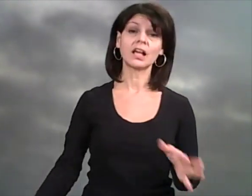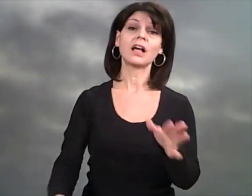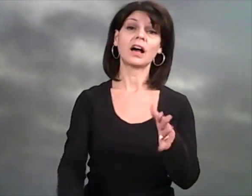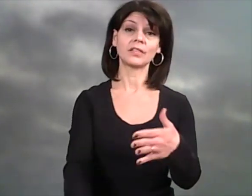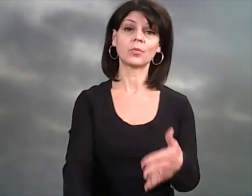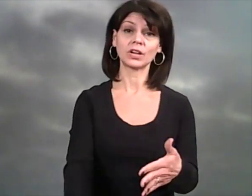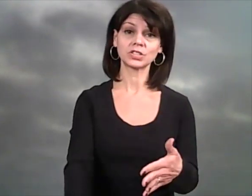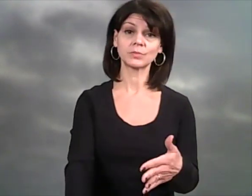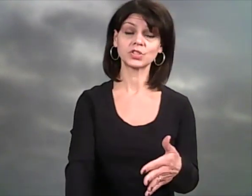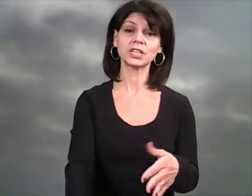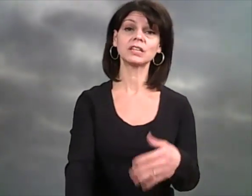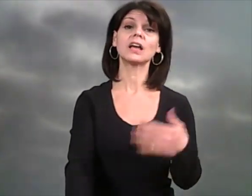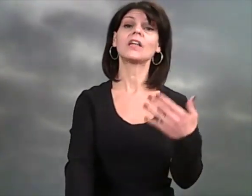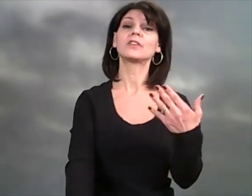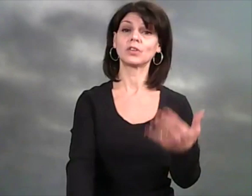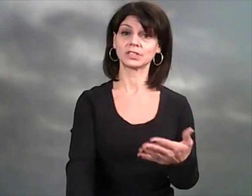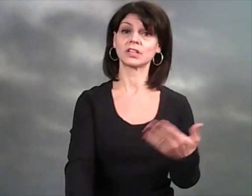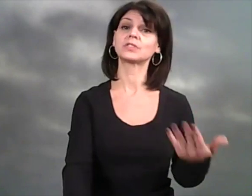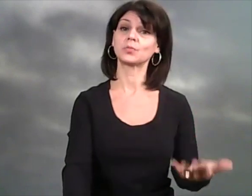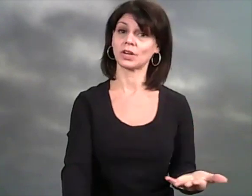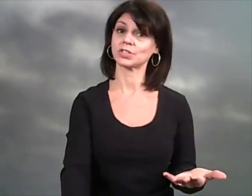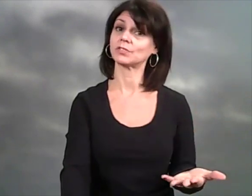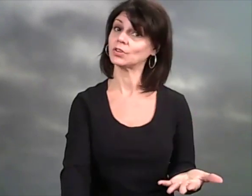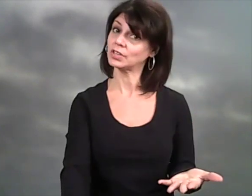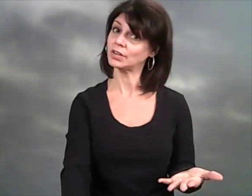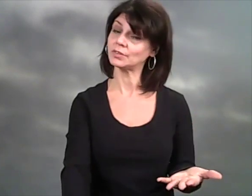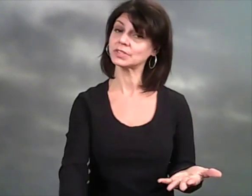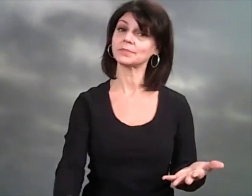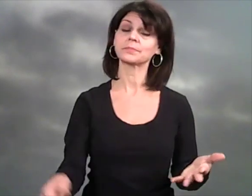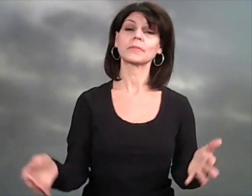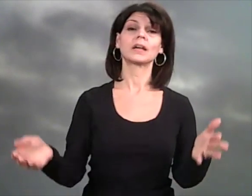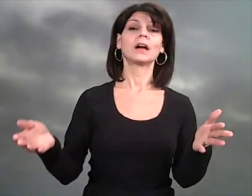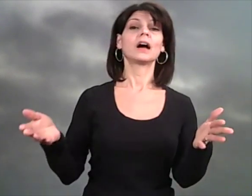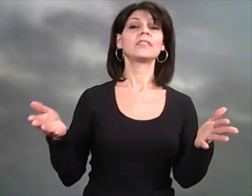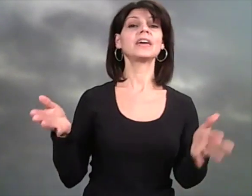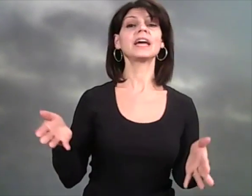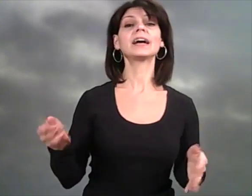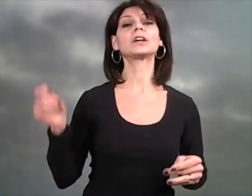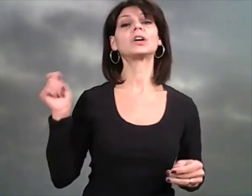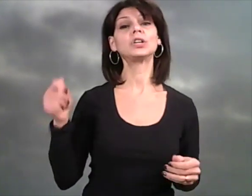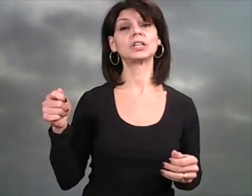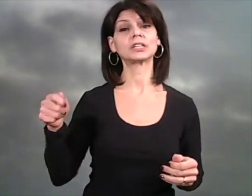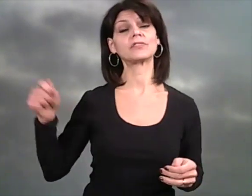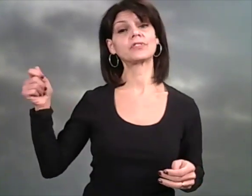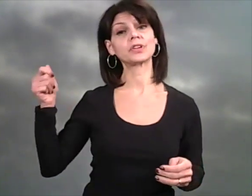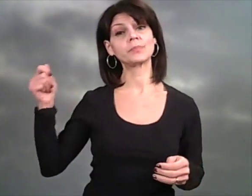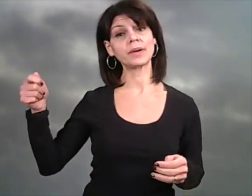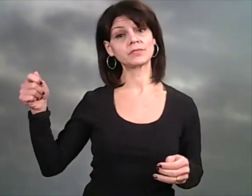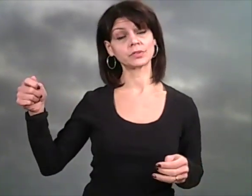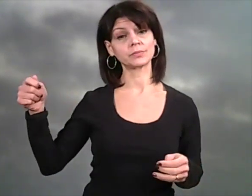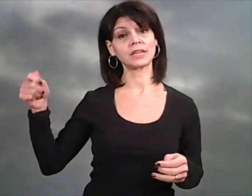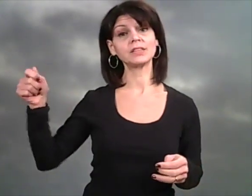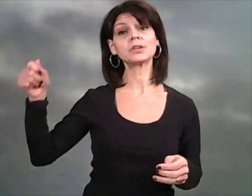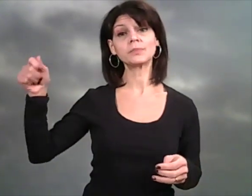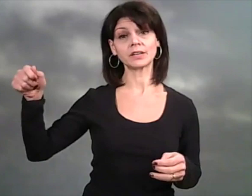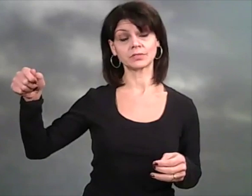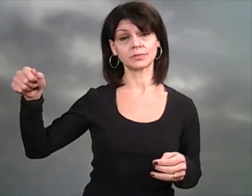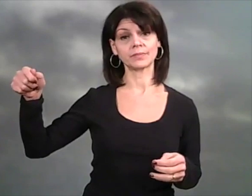on the washing machine, they're old enough to wash their own clothes. They had a hook for their bedroom, in their bedroom,